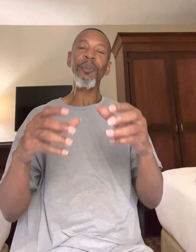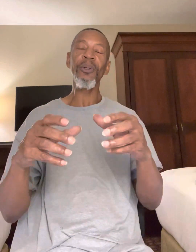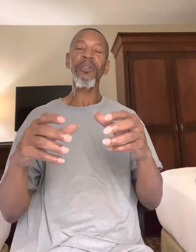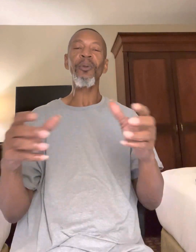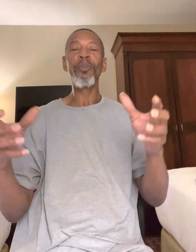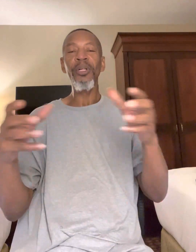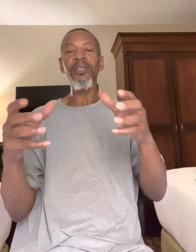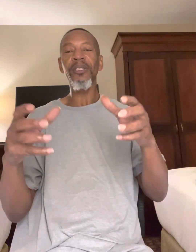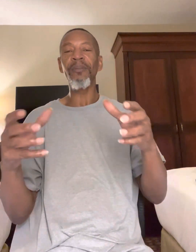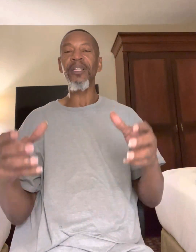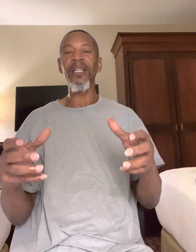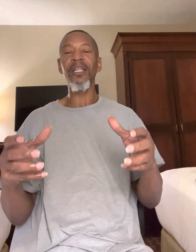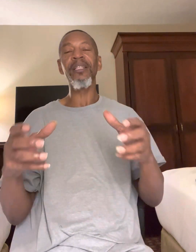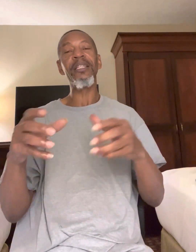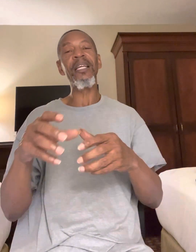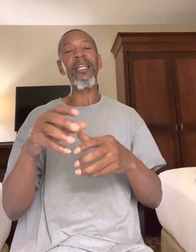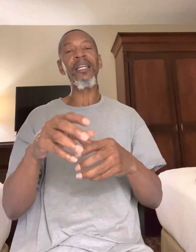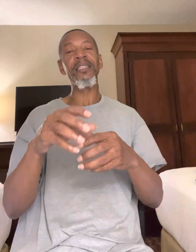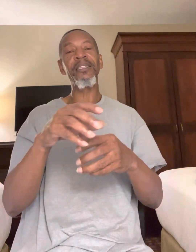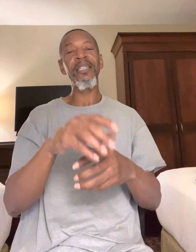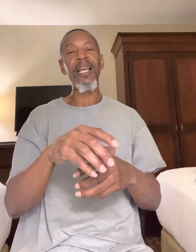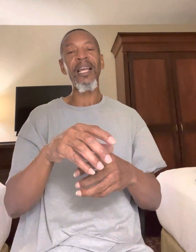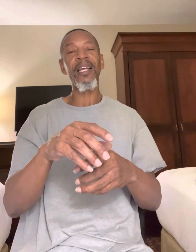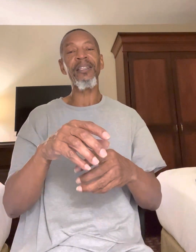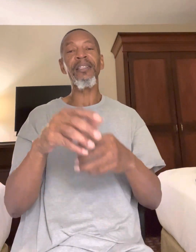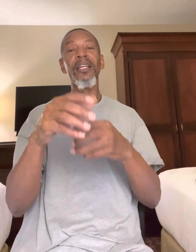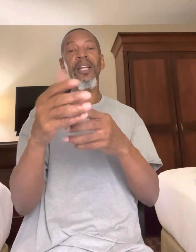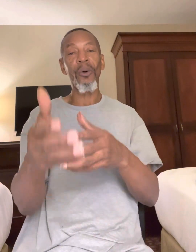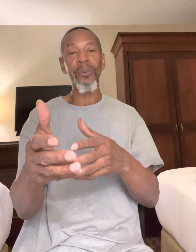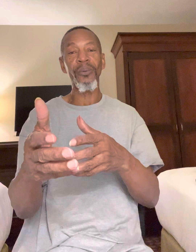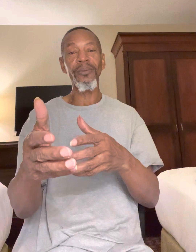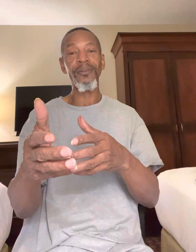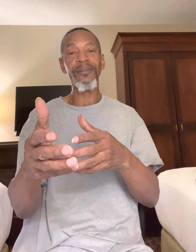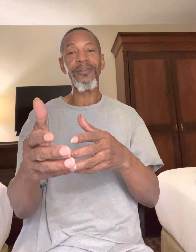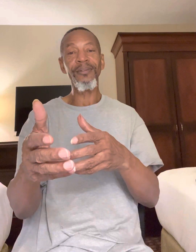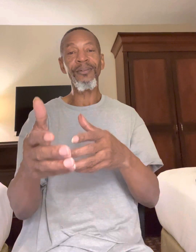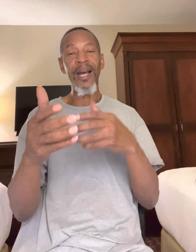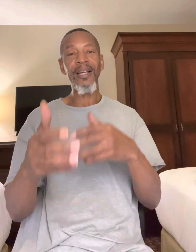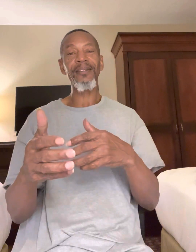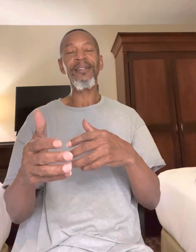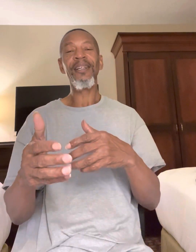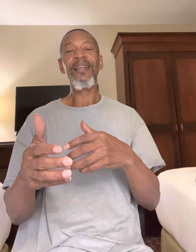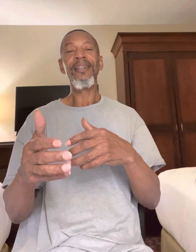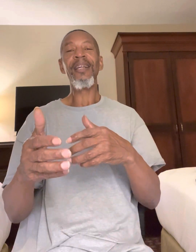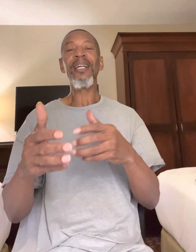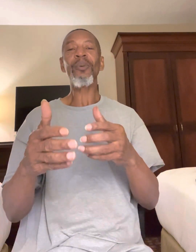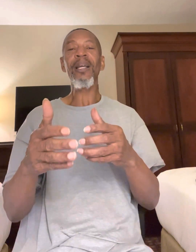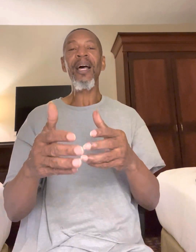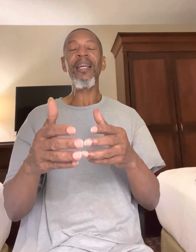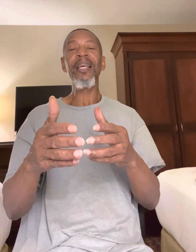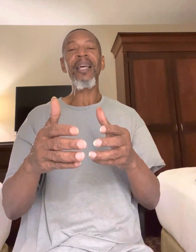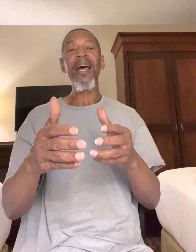person who put something together didn't understand the load, right? That's why now they got